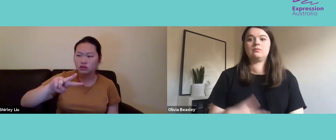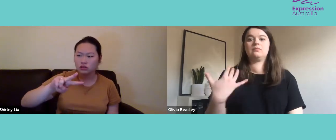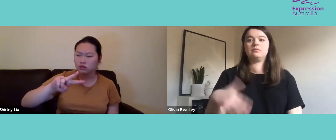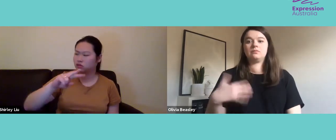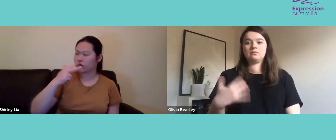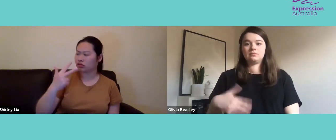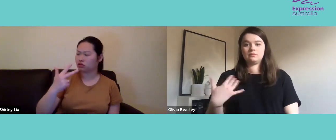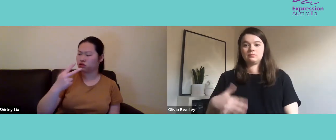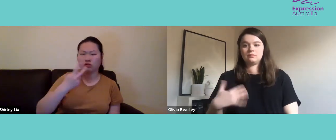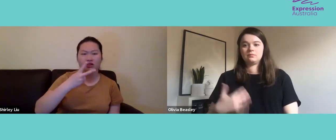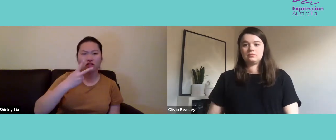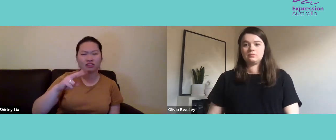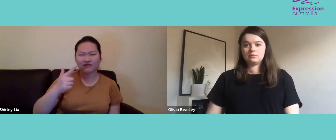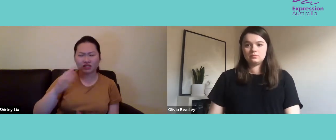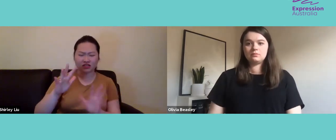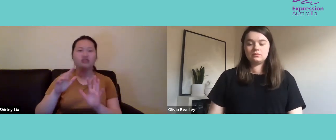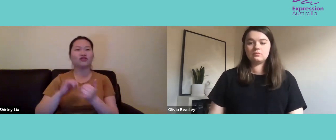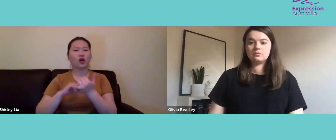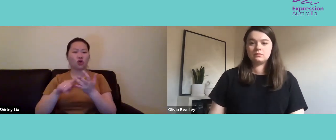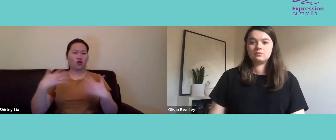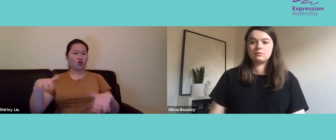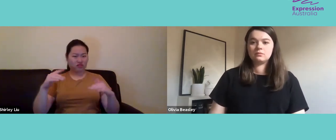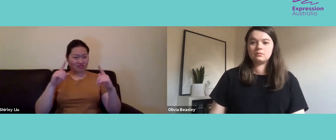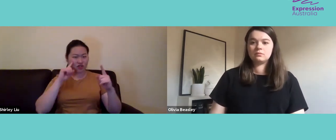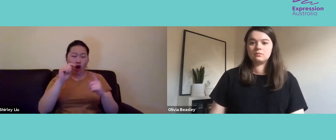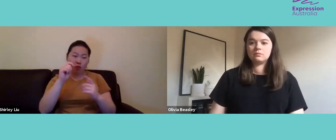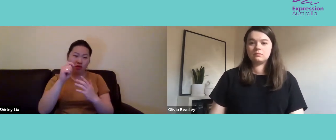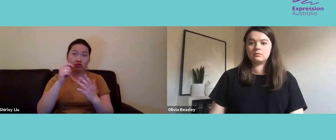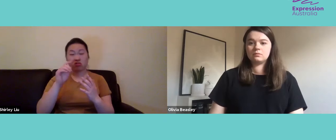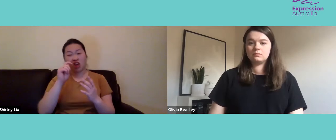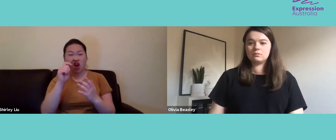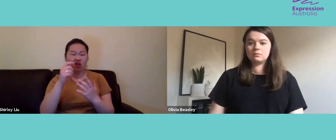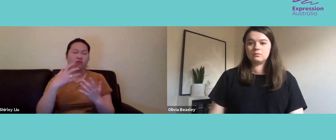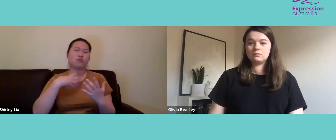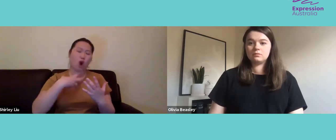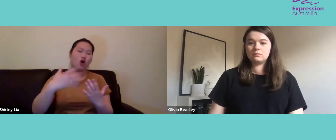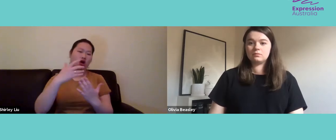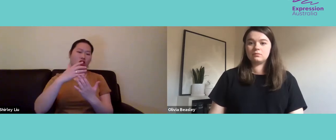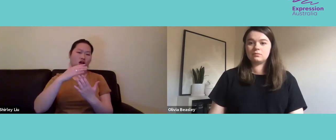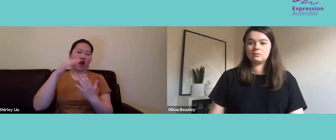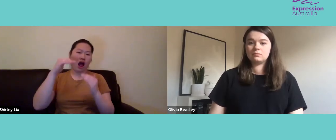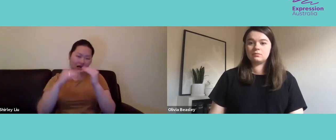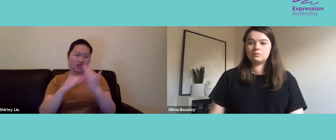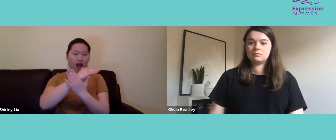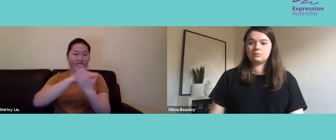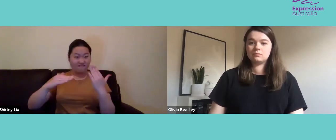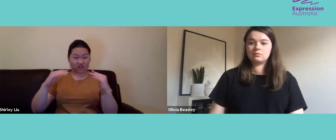in South America. And there is around 157 youth